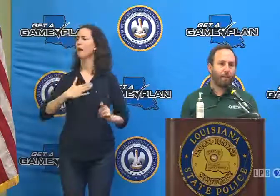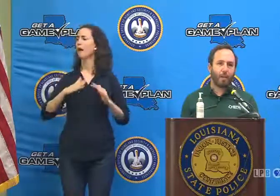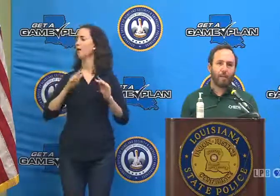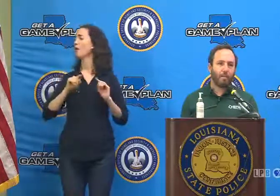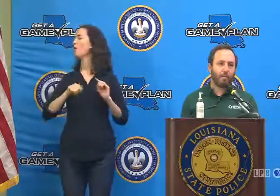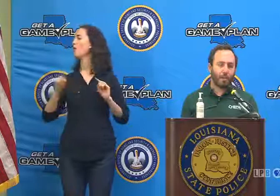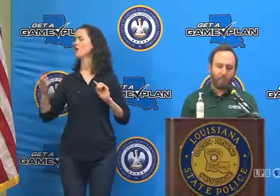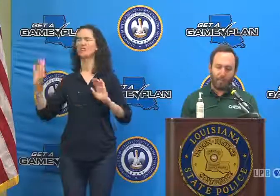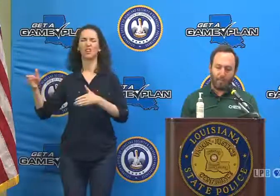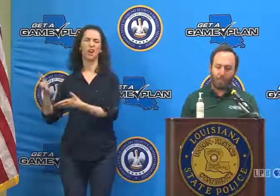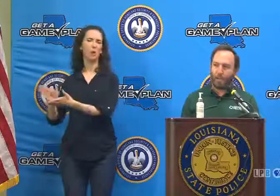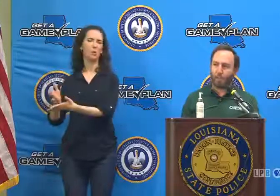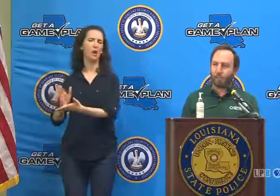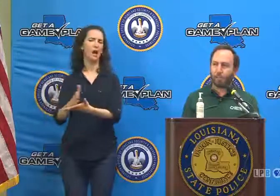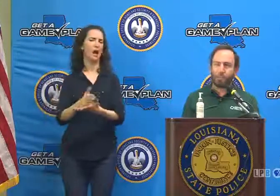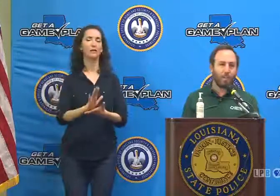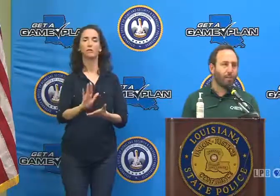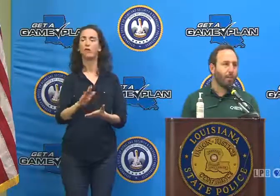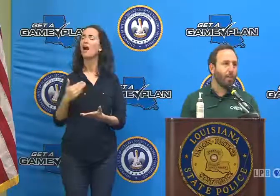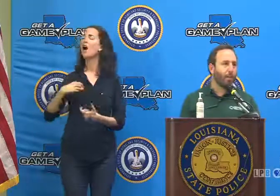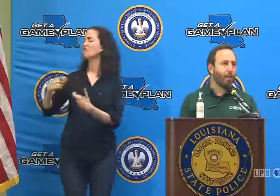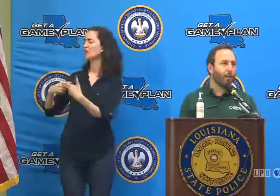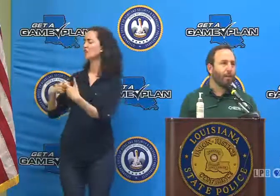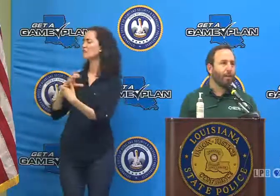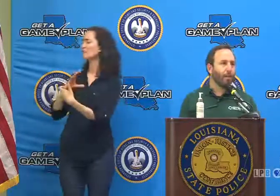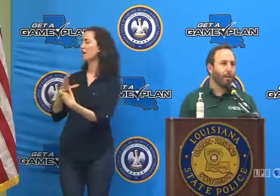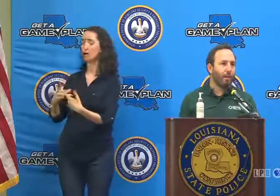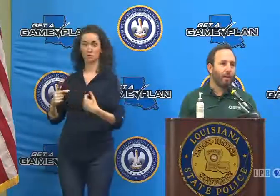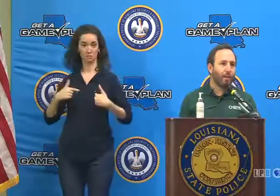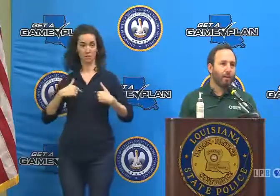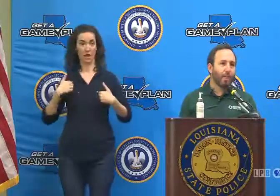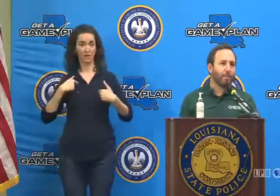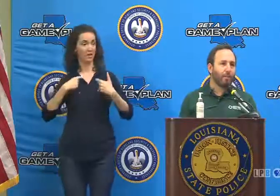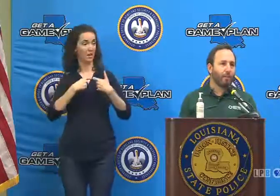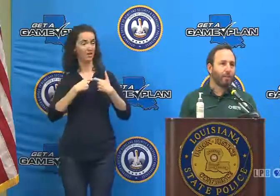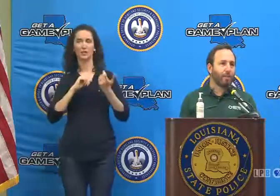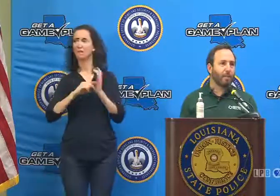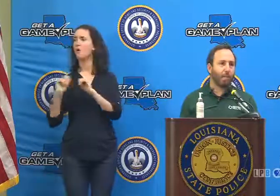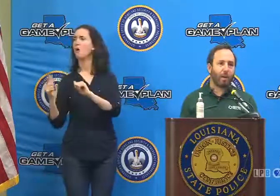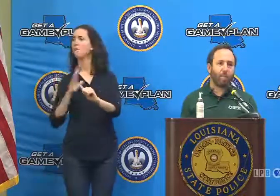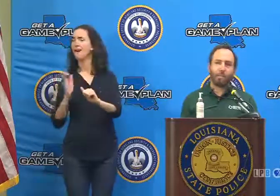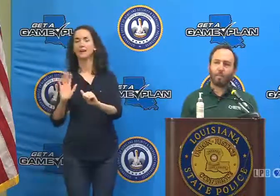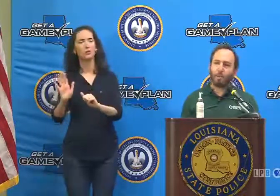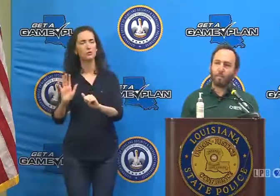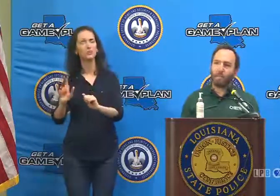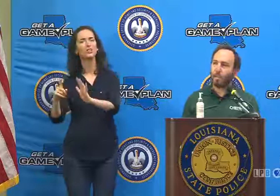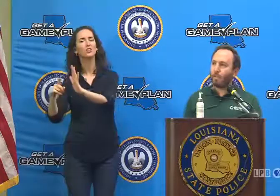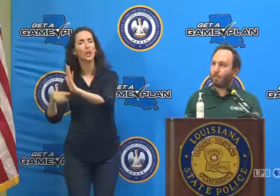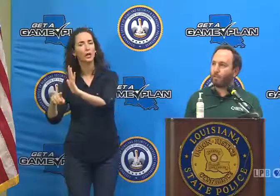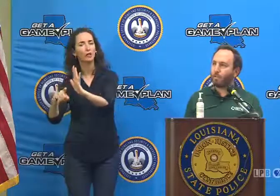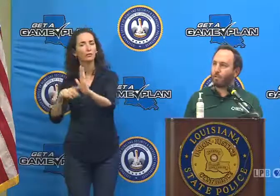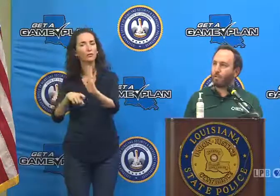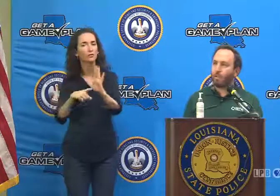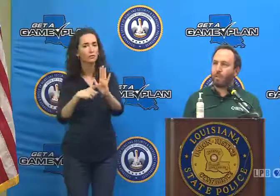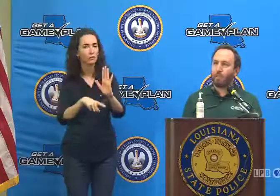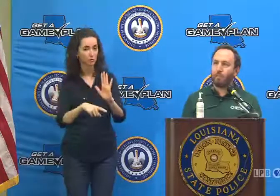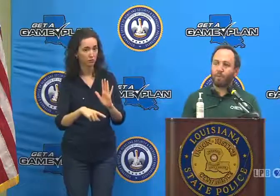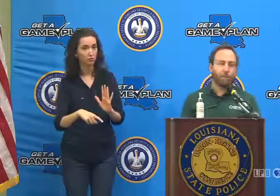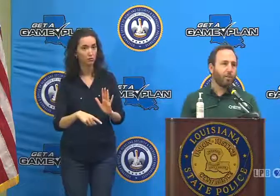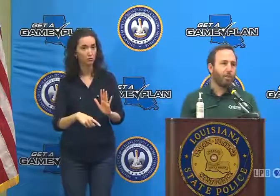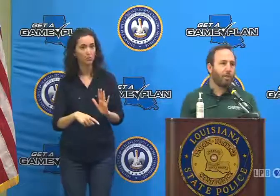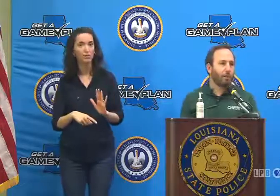Do not assume that they have power just because you have power. And I'll ask you as inclement winter comes in and moves through,